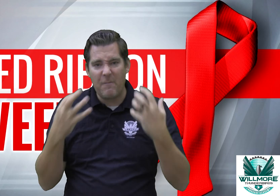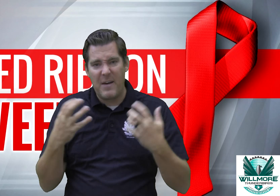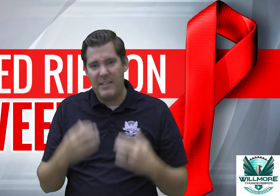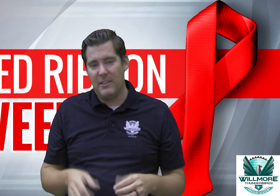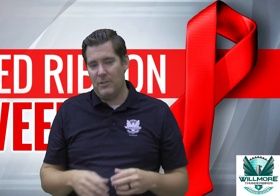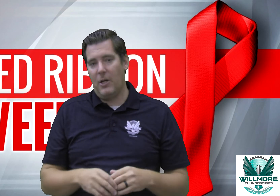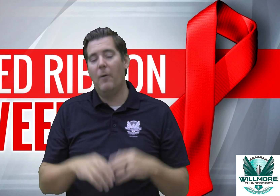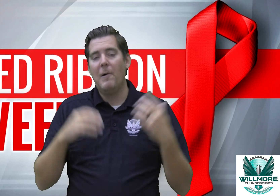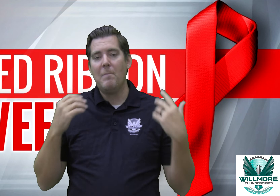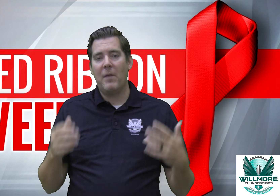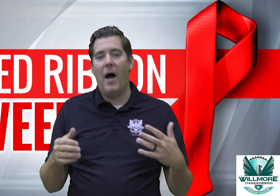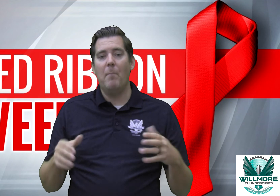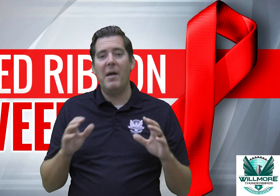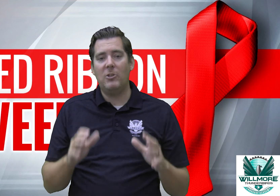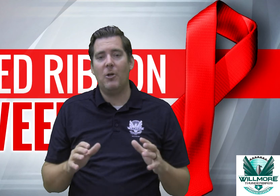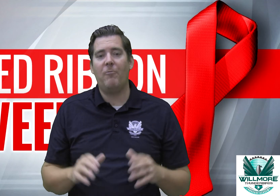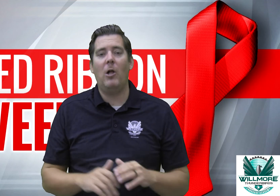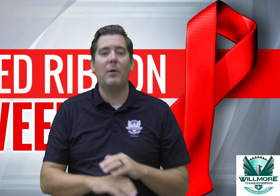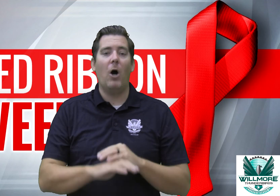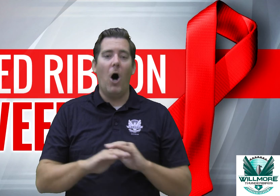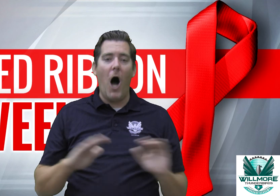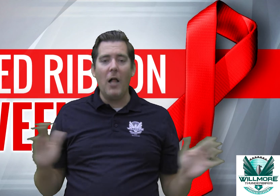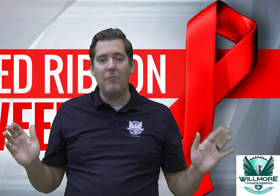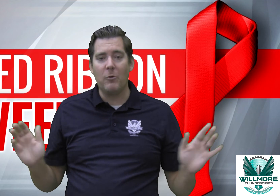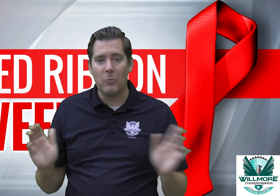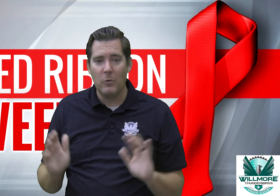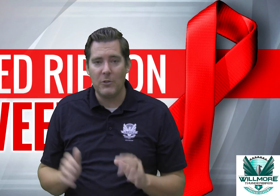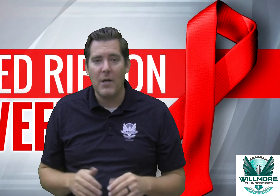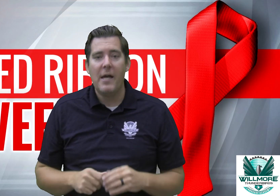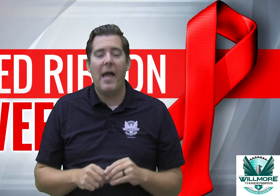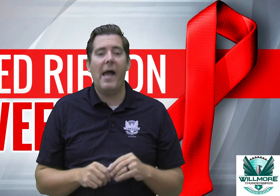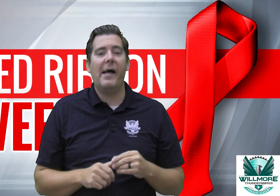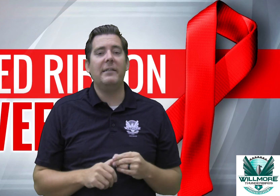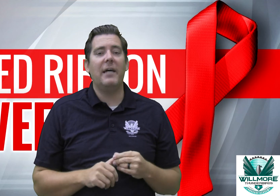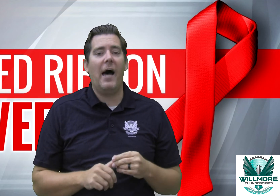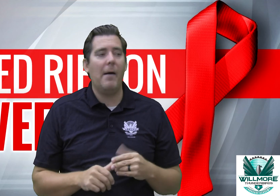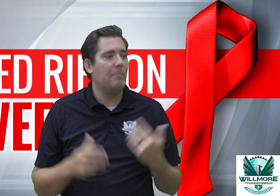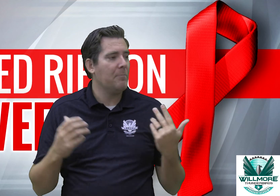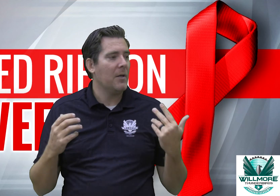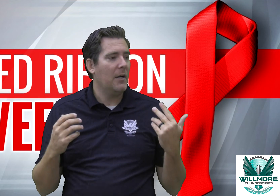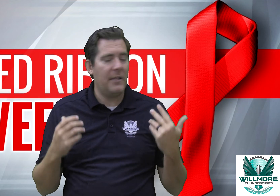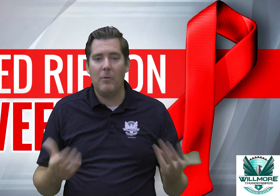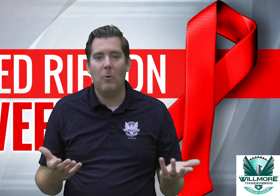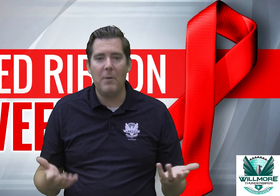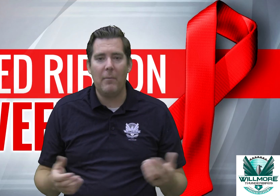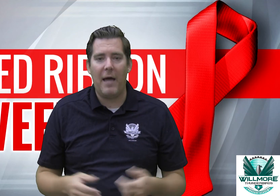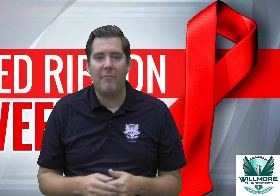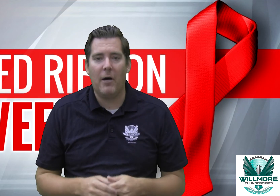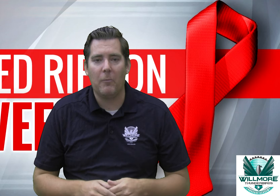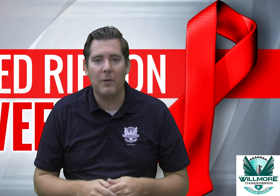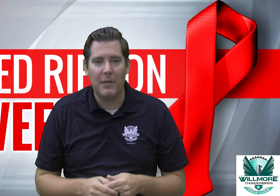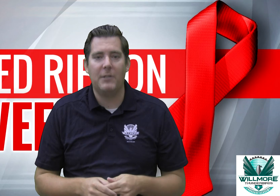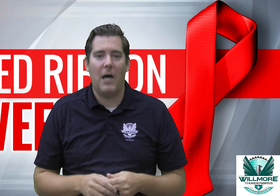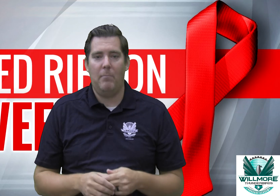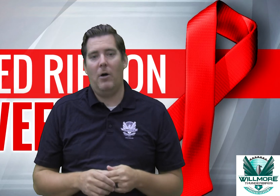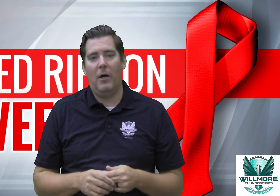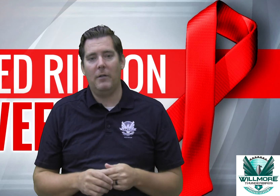your faces so make sure you're following all of the rules and then we'll be able to have a really good time on